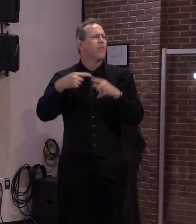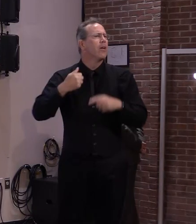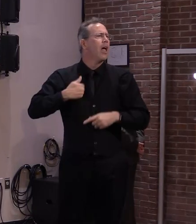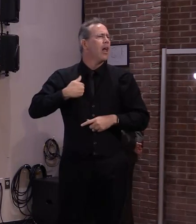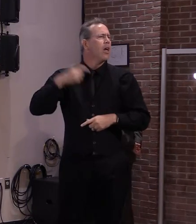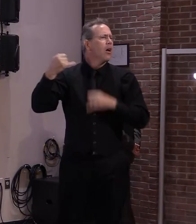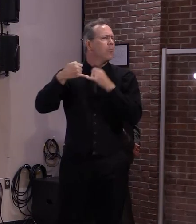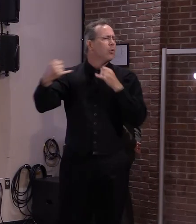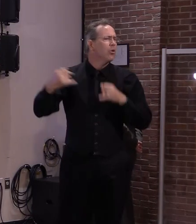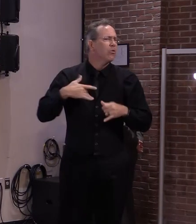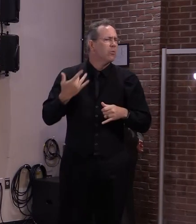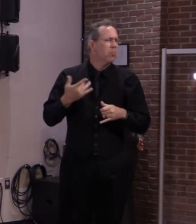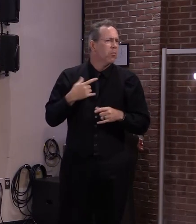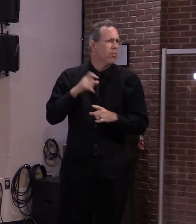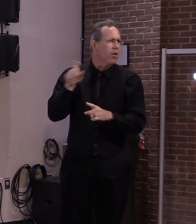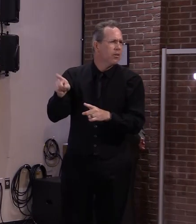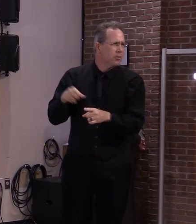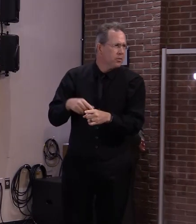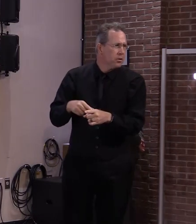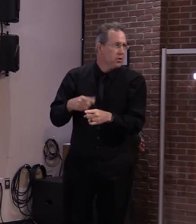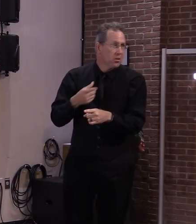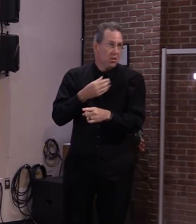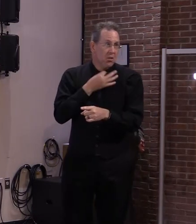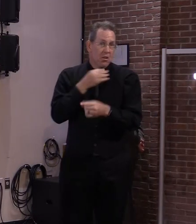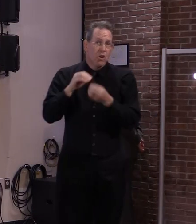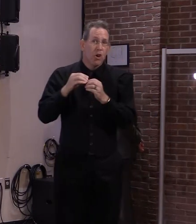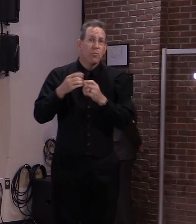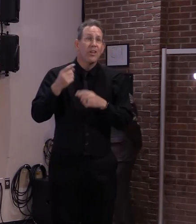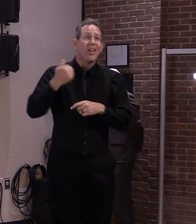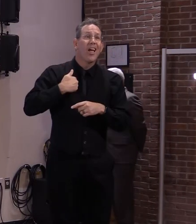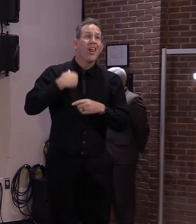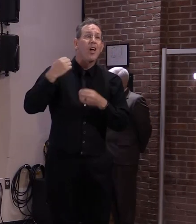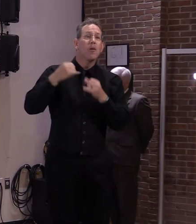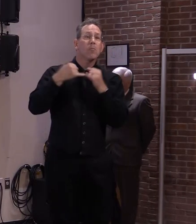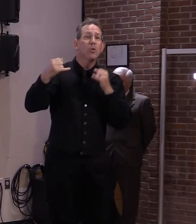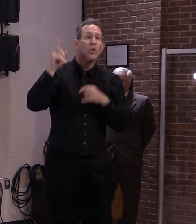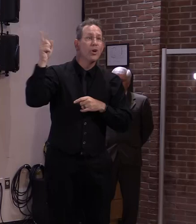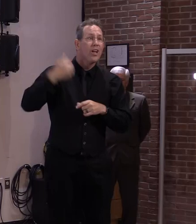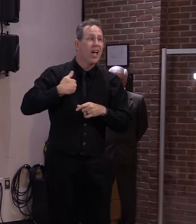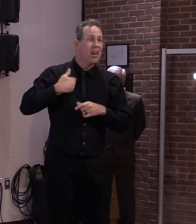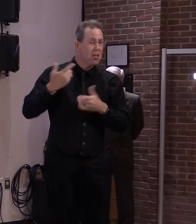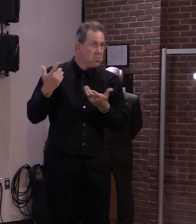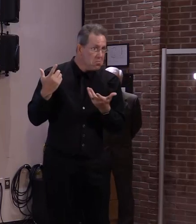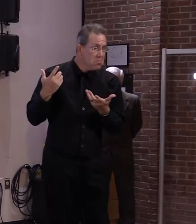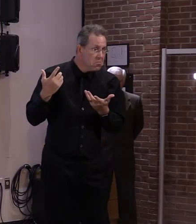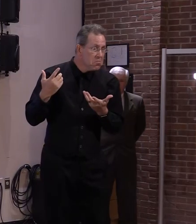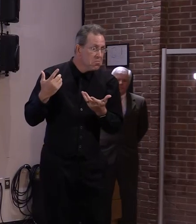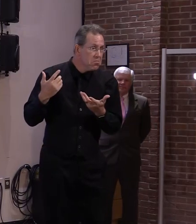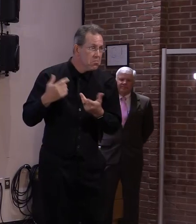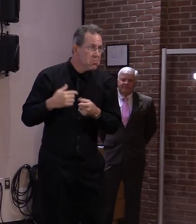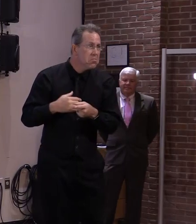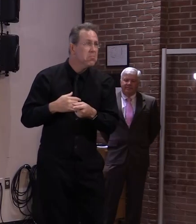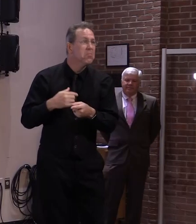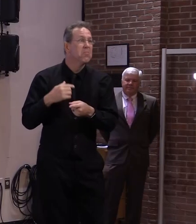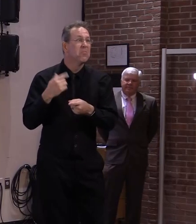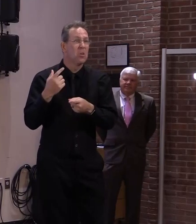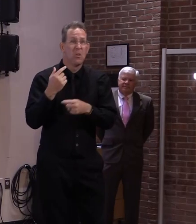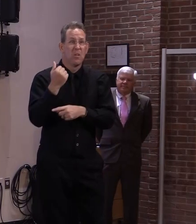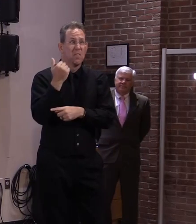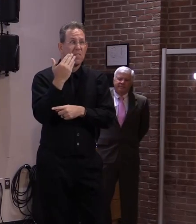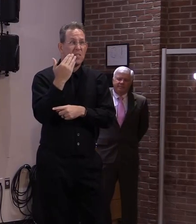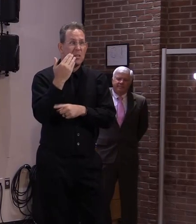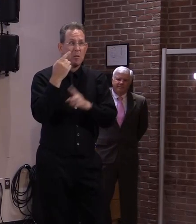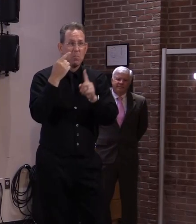are very encouraging. And as I mentioned, there are 15 international crossing points in the four northern